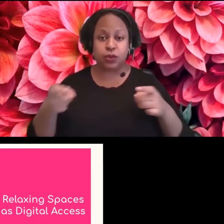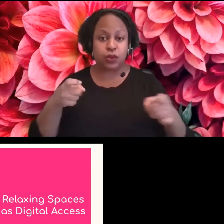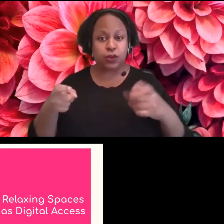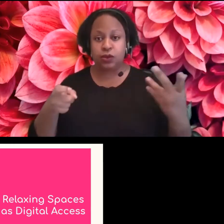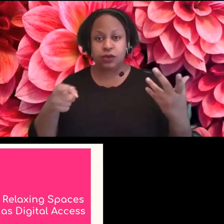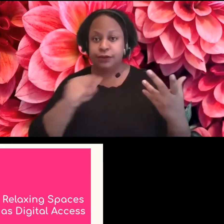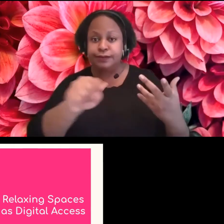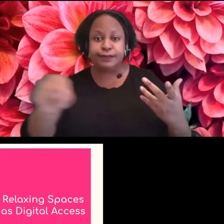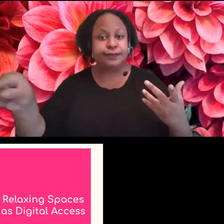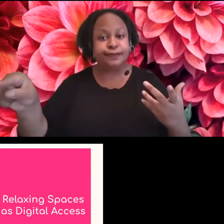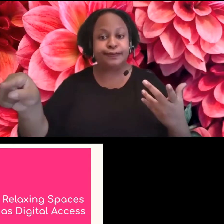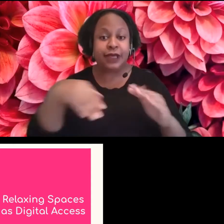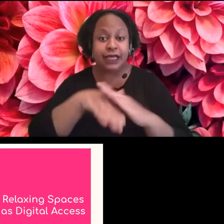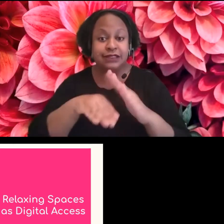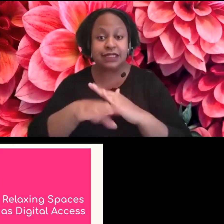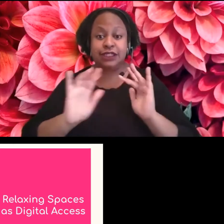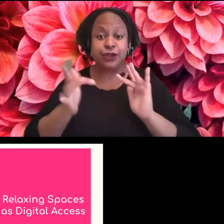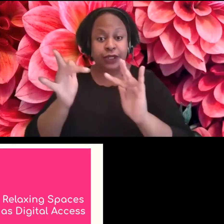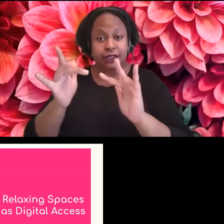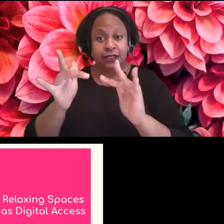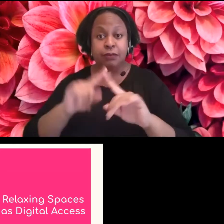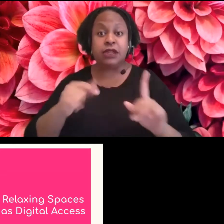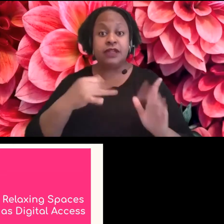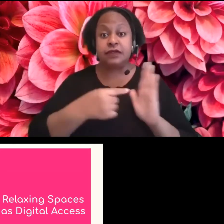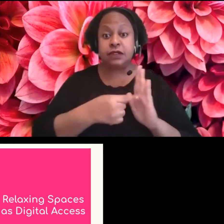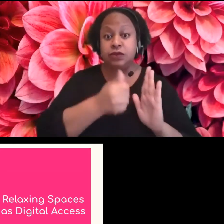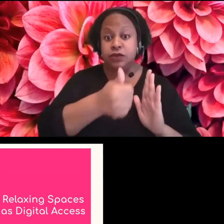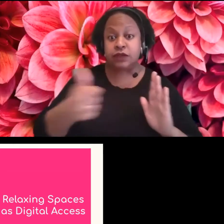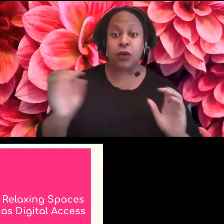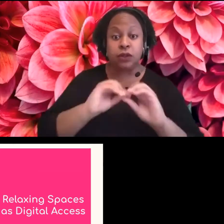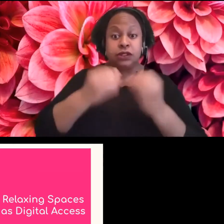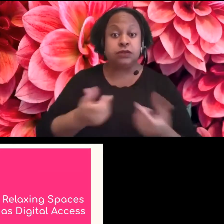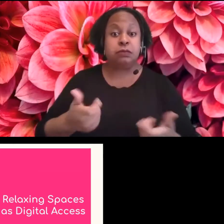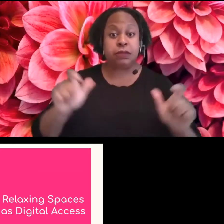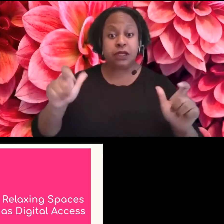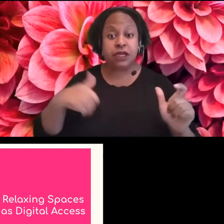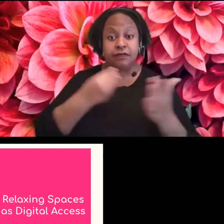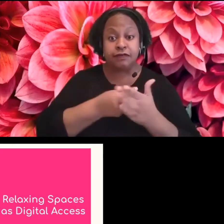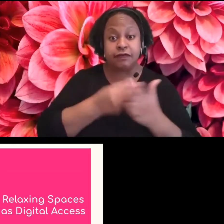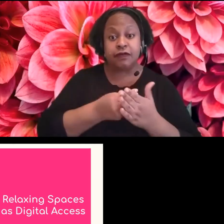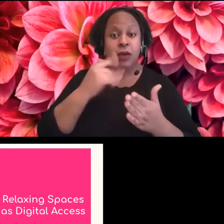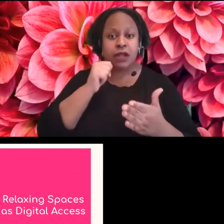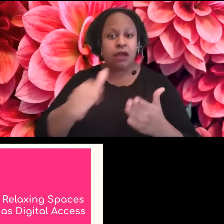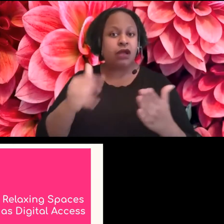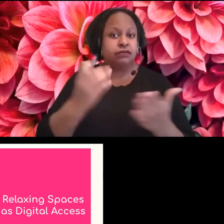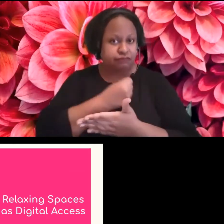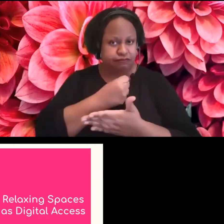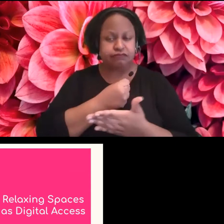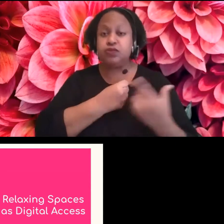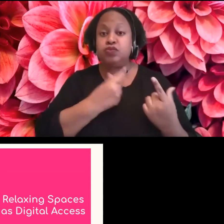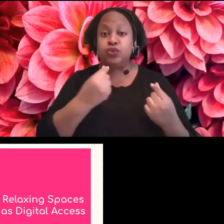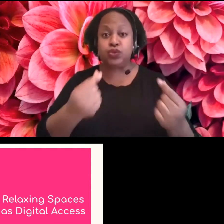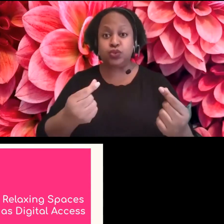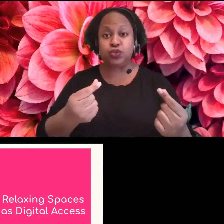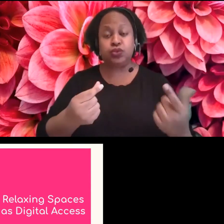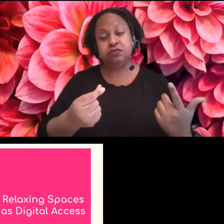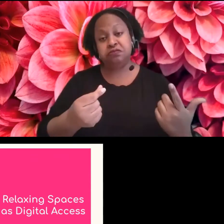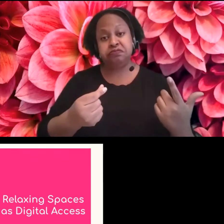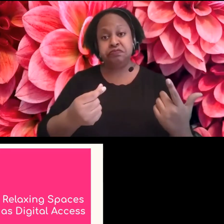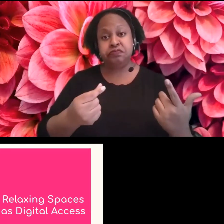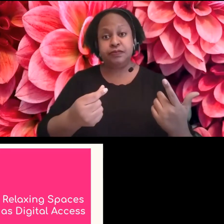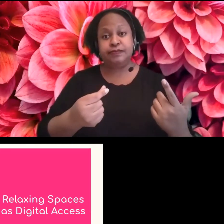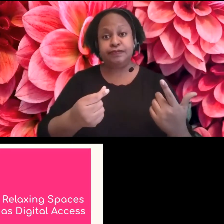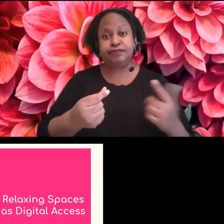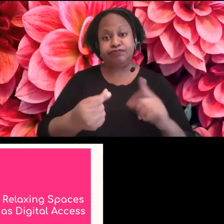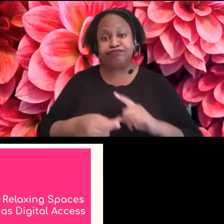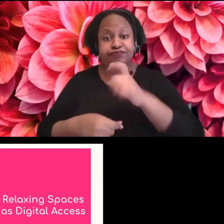but you know, if you're an organization with decent funds, like why not for a day, uh, you know, give a little bit of data to